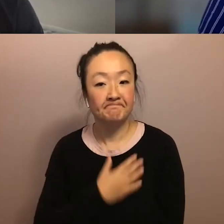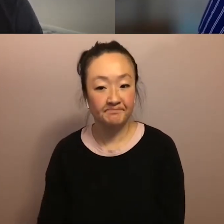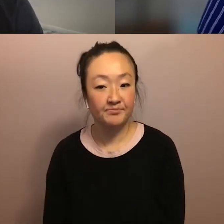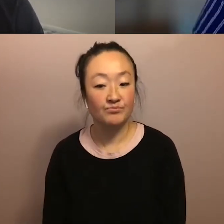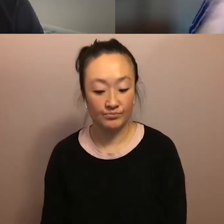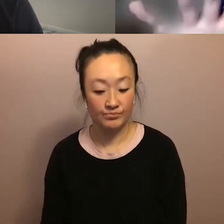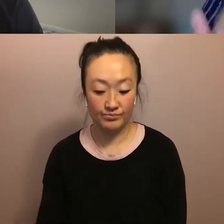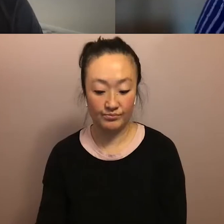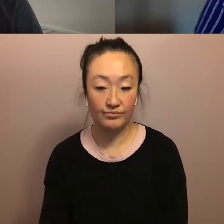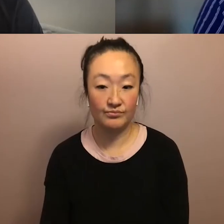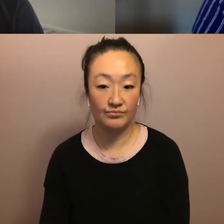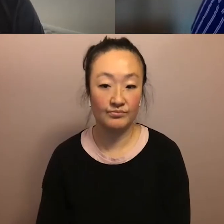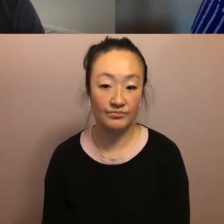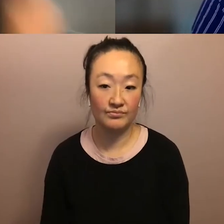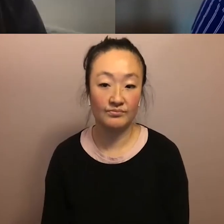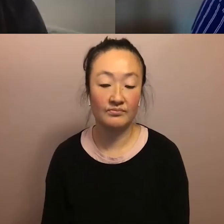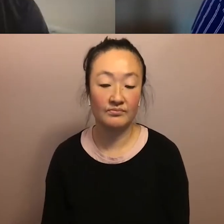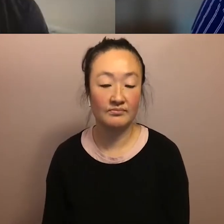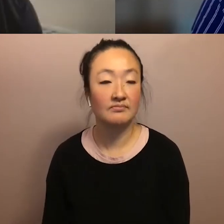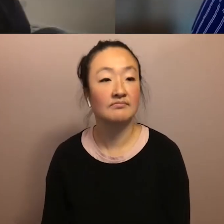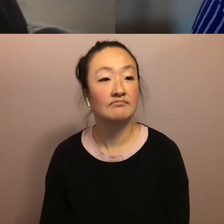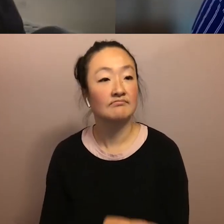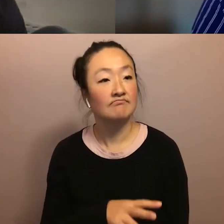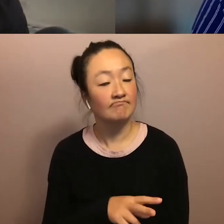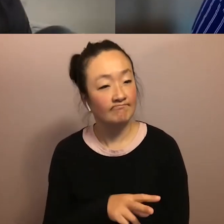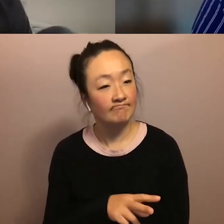Just giving room to take that in.